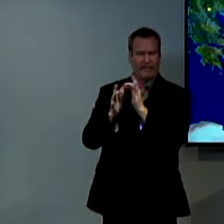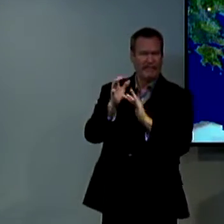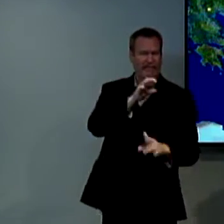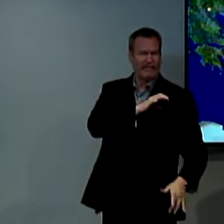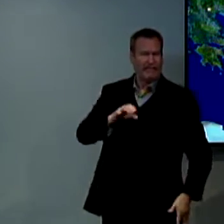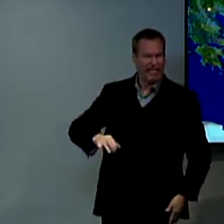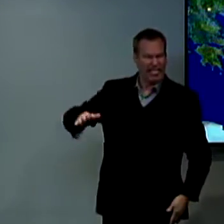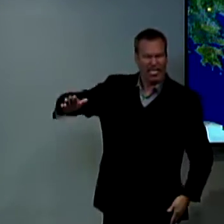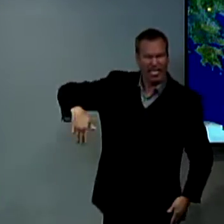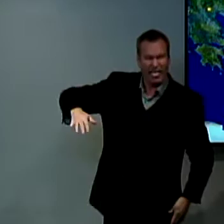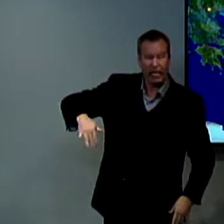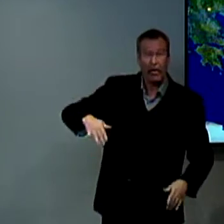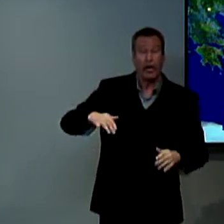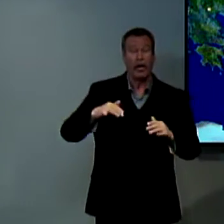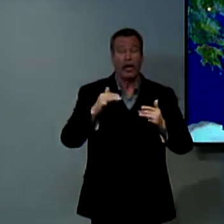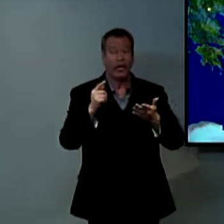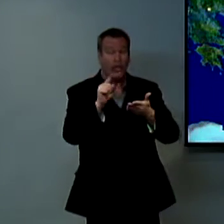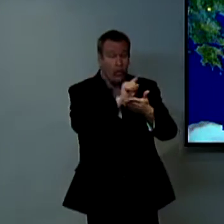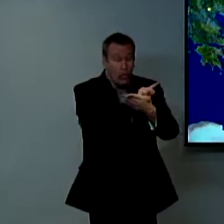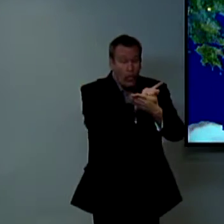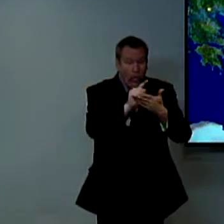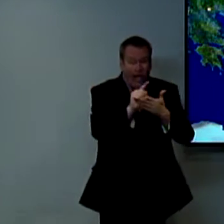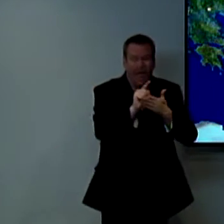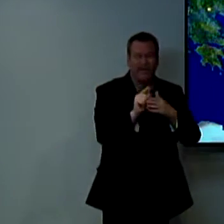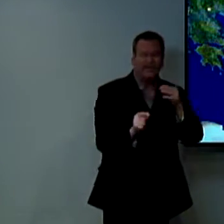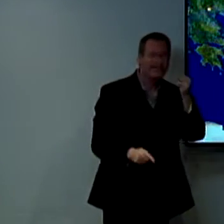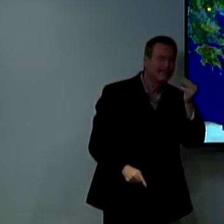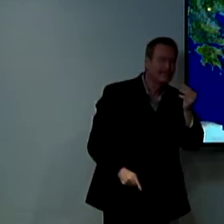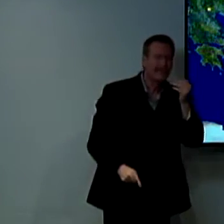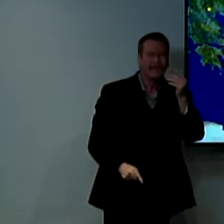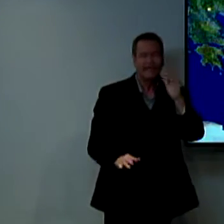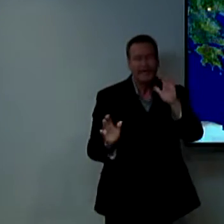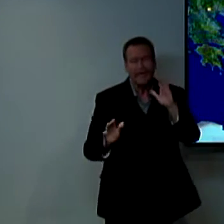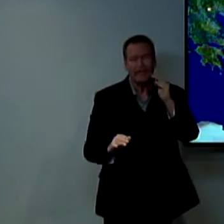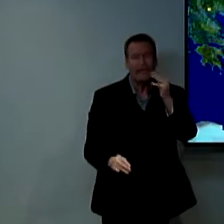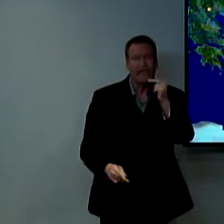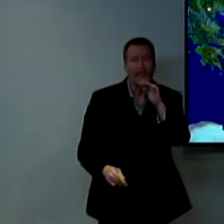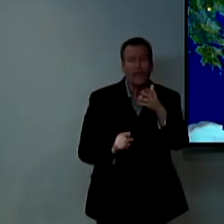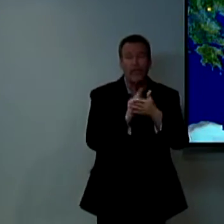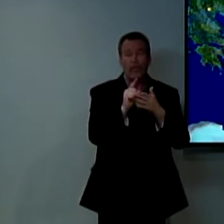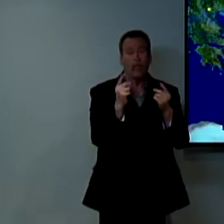and even those that didn't yet believe in Christ for the one week